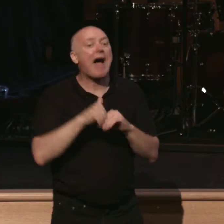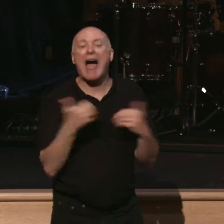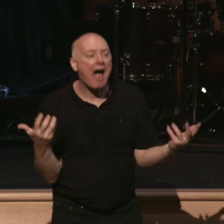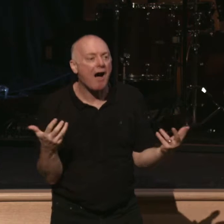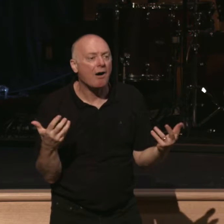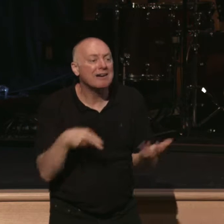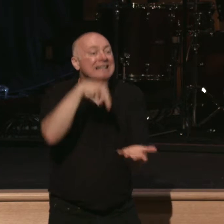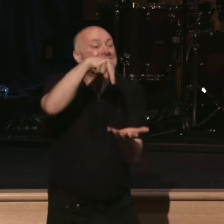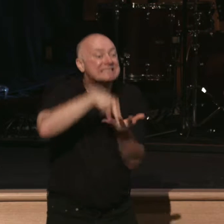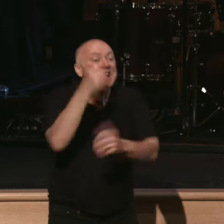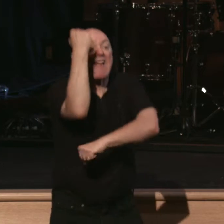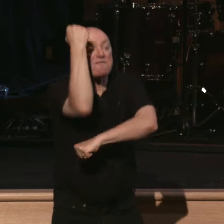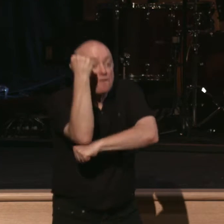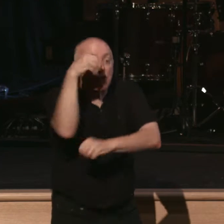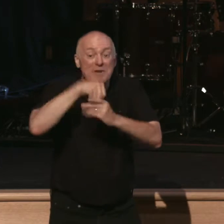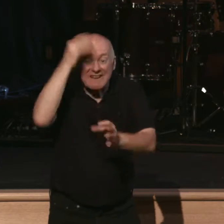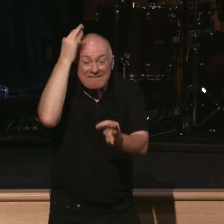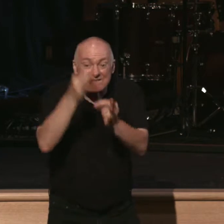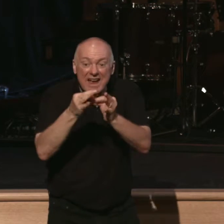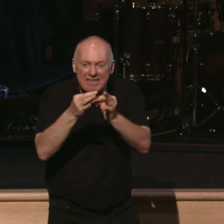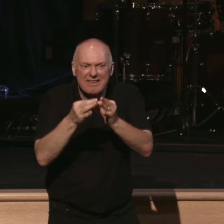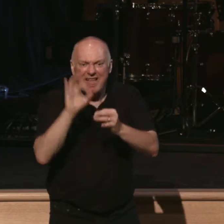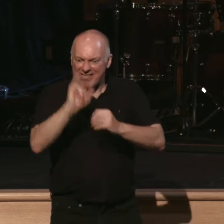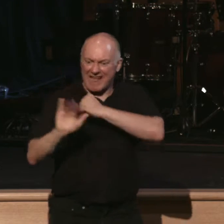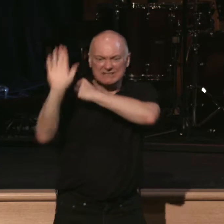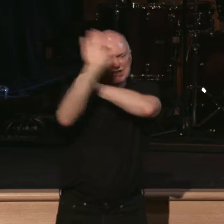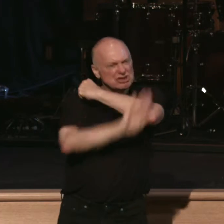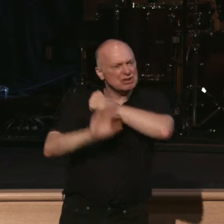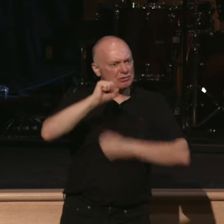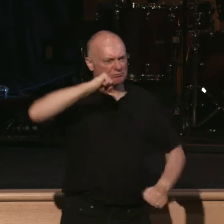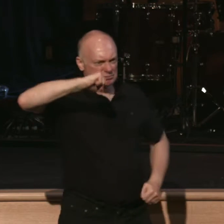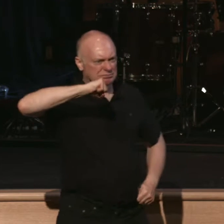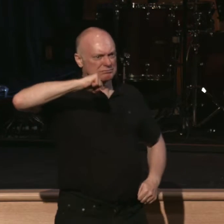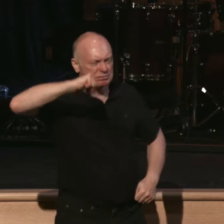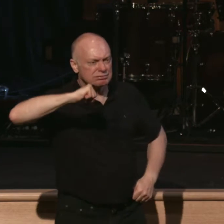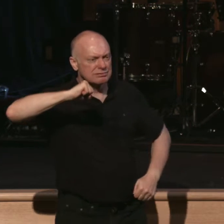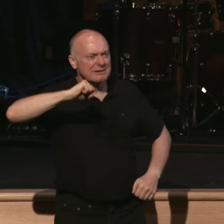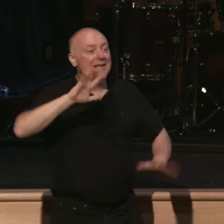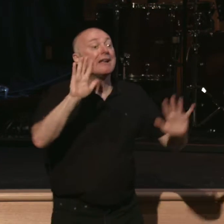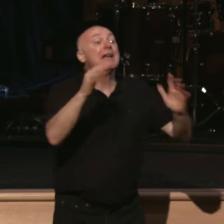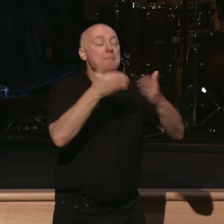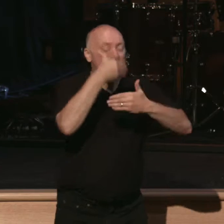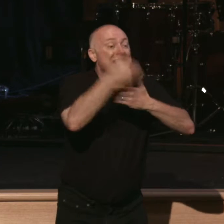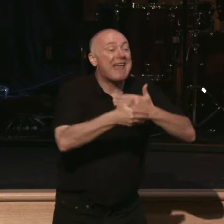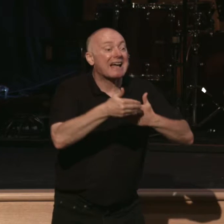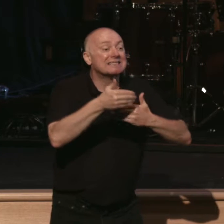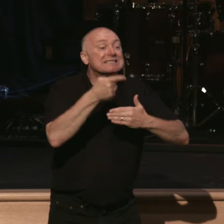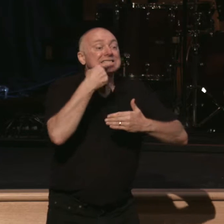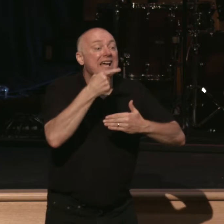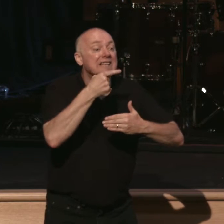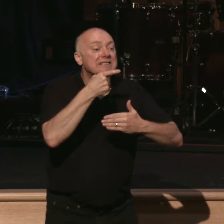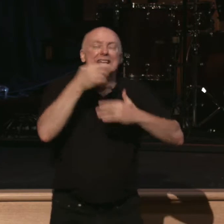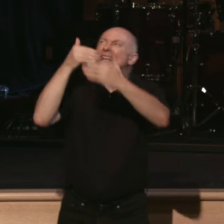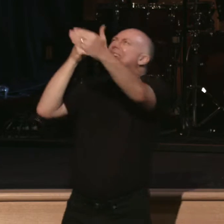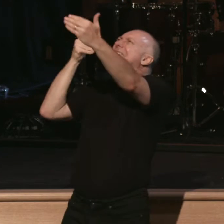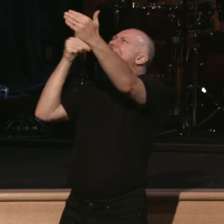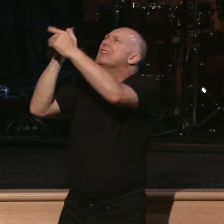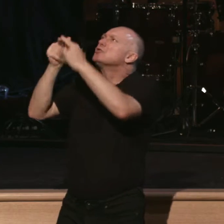firm in our faith. By holding up the shield of faith. Next he says, draw near to God. How do we draw near to God?